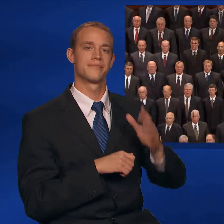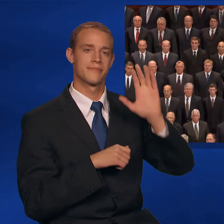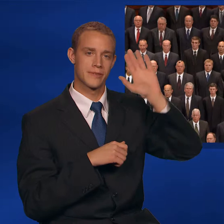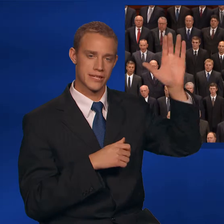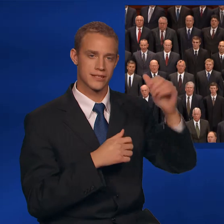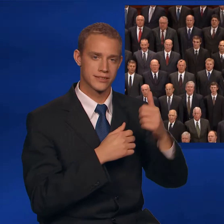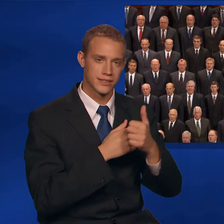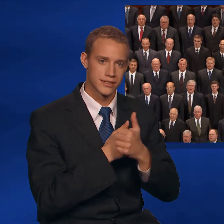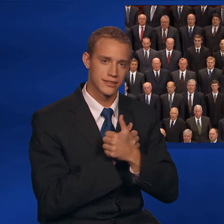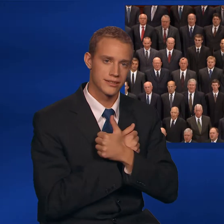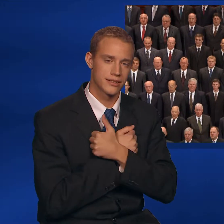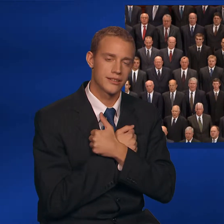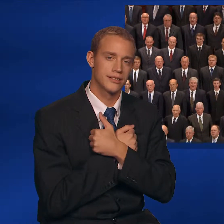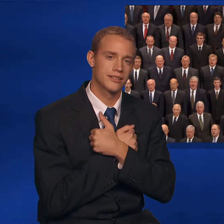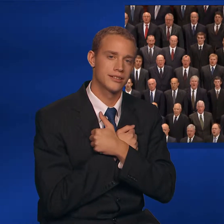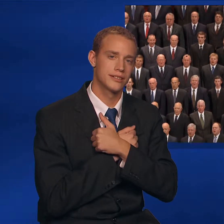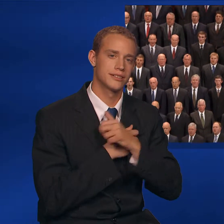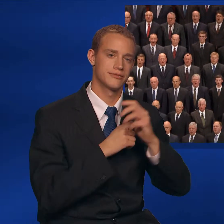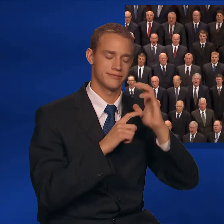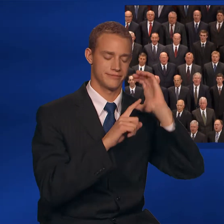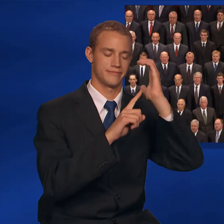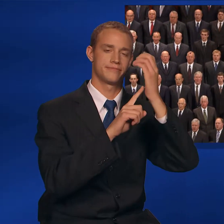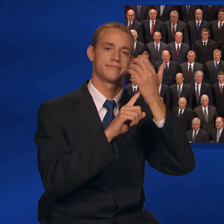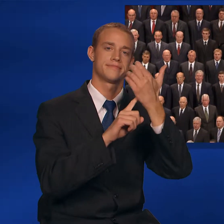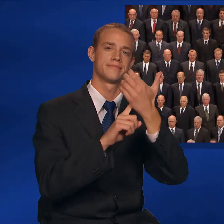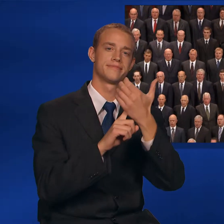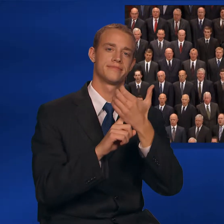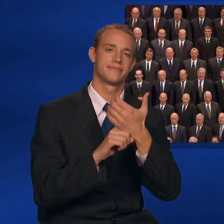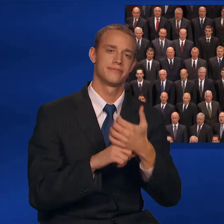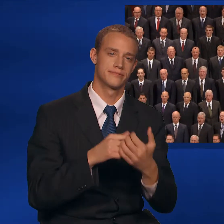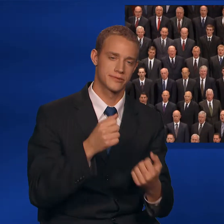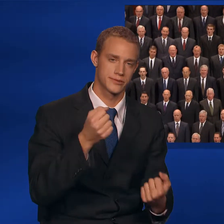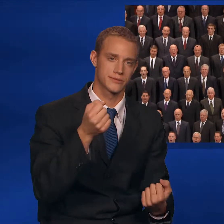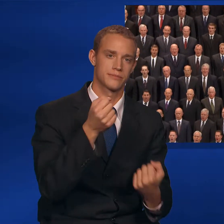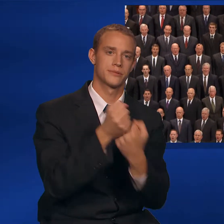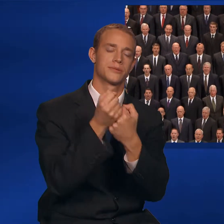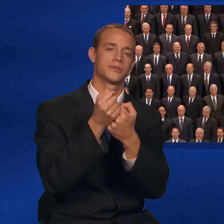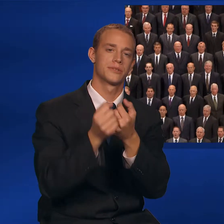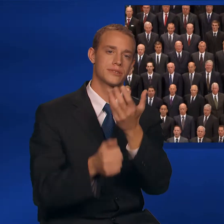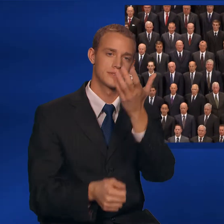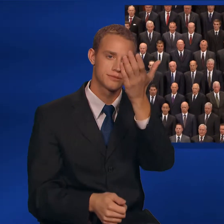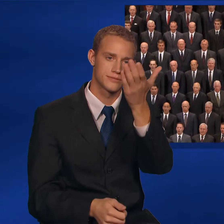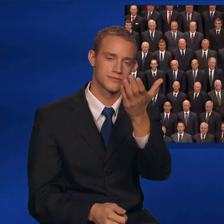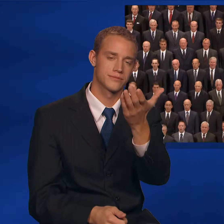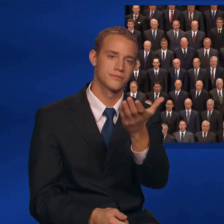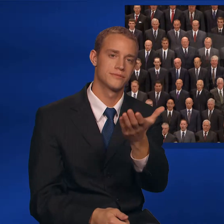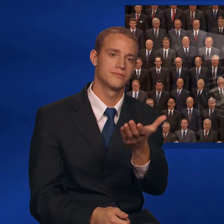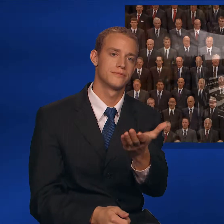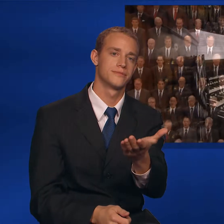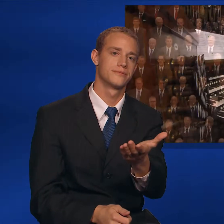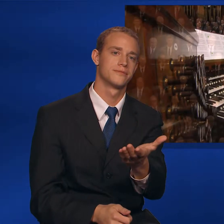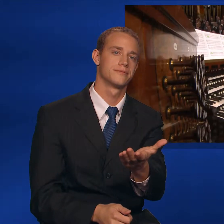Who with His love doth befriend thee?